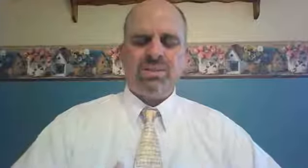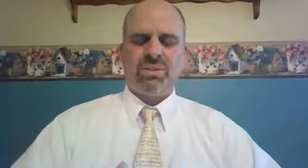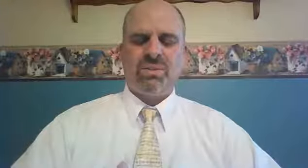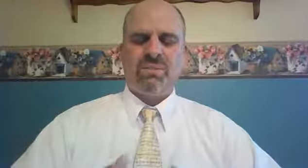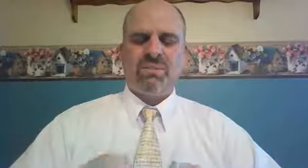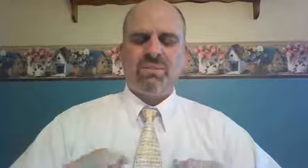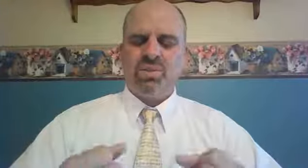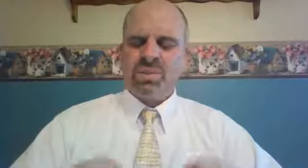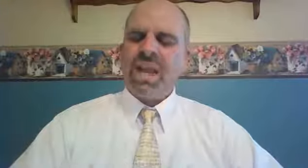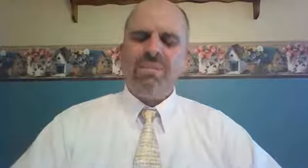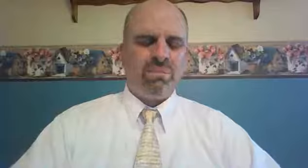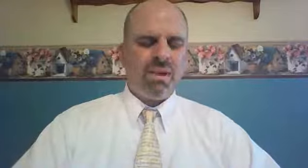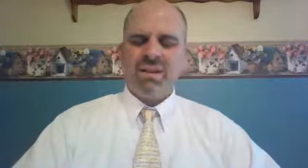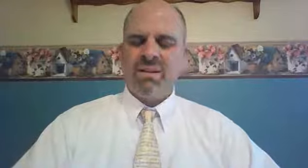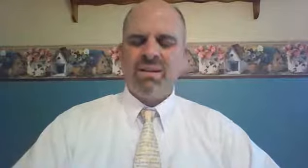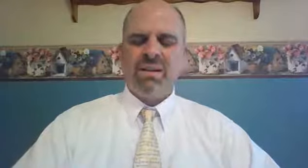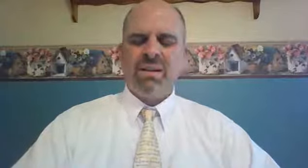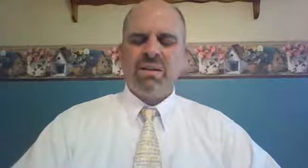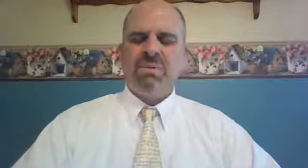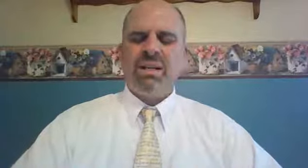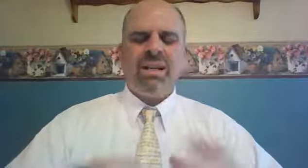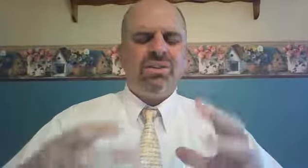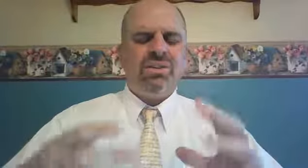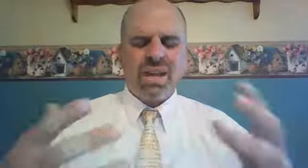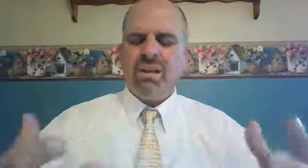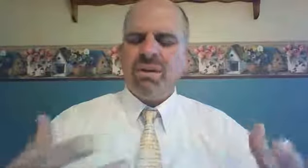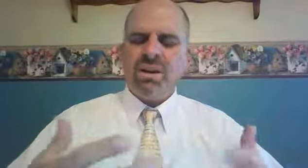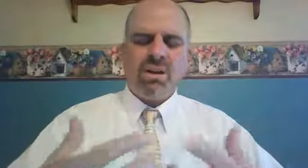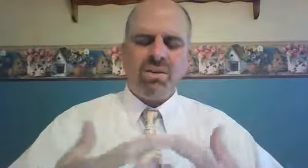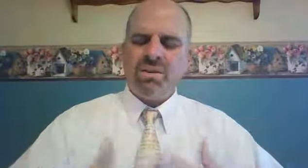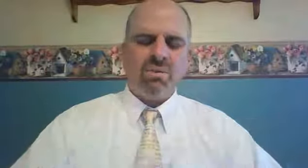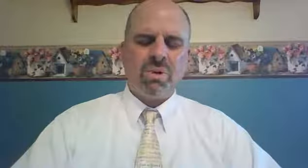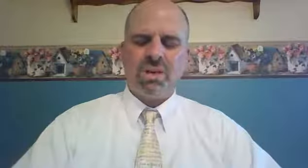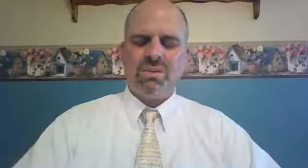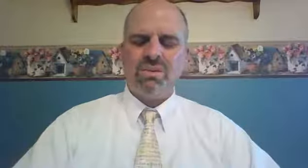Please save me. Please take me under your wings.